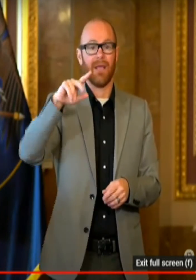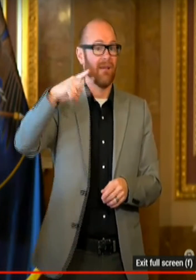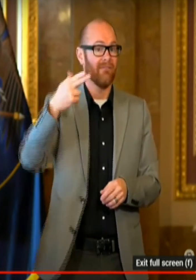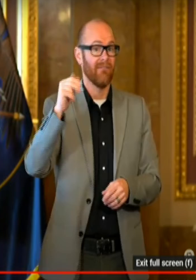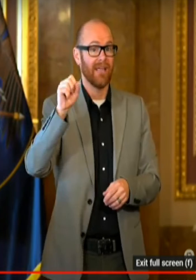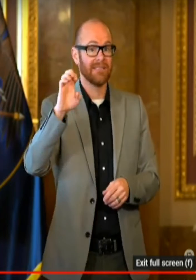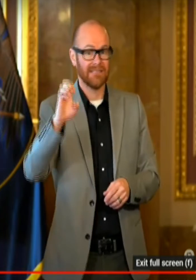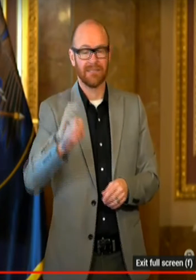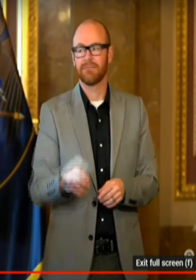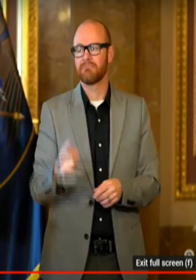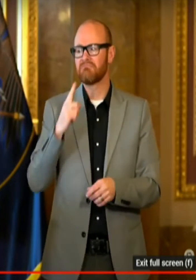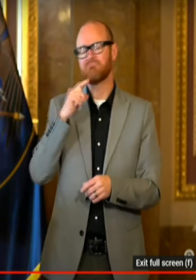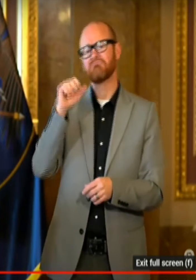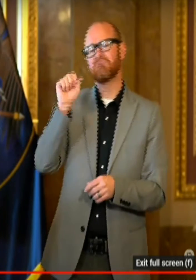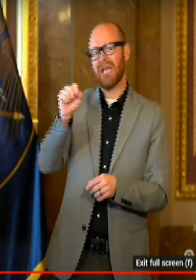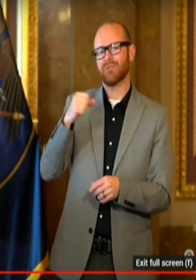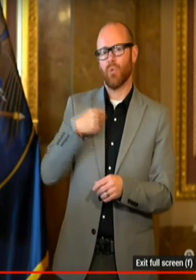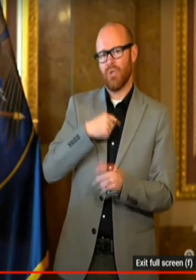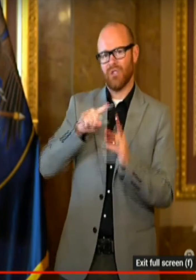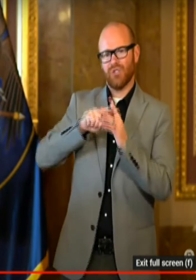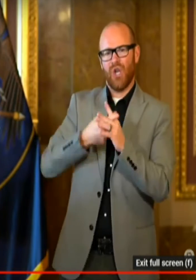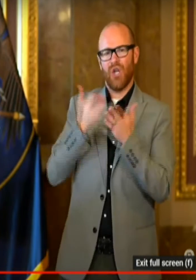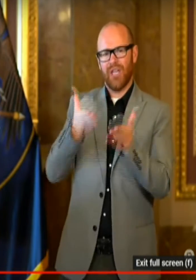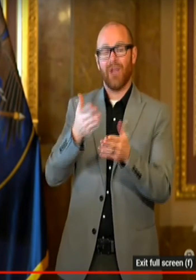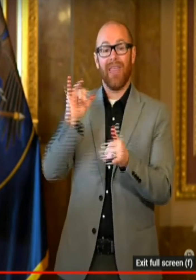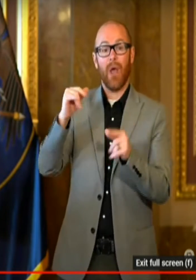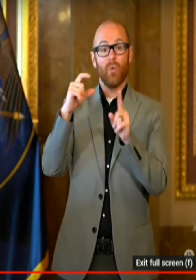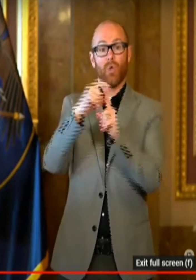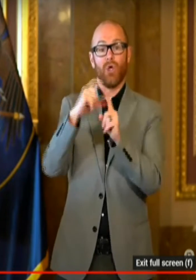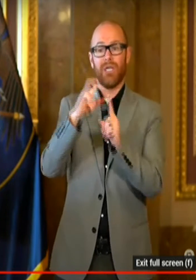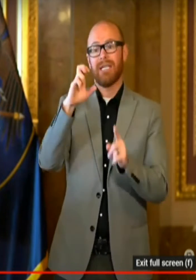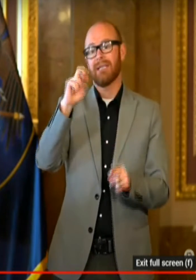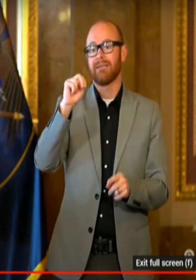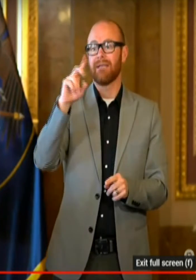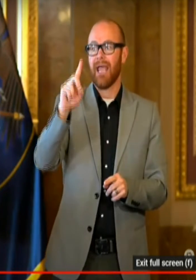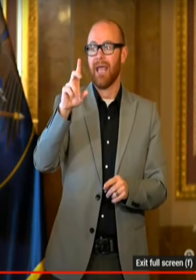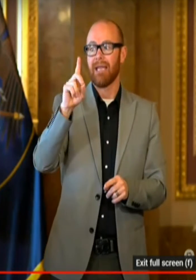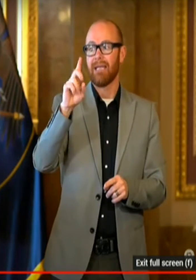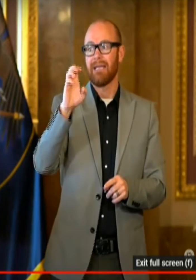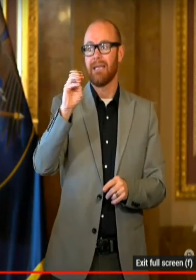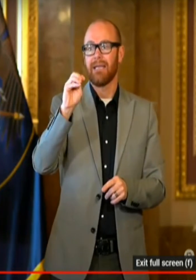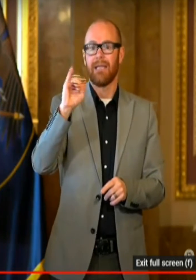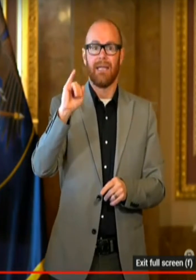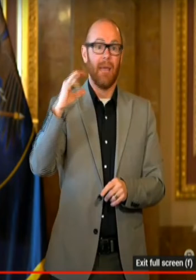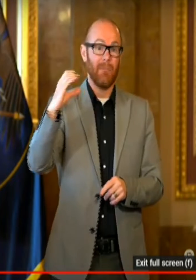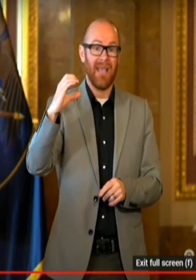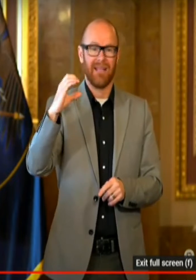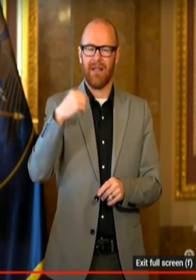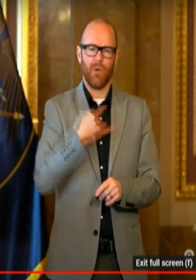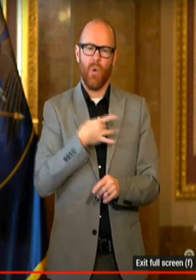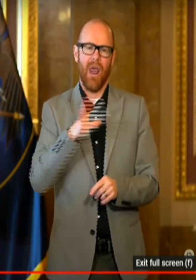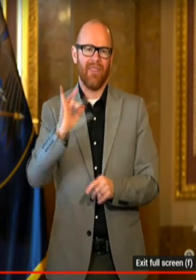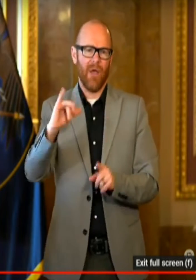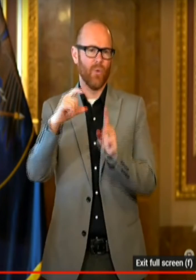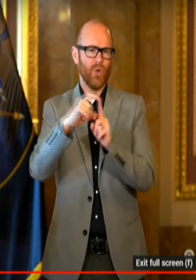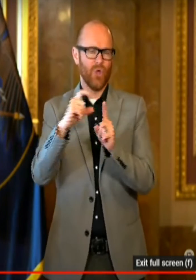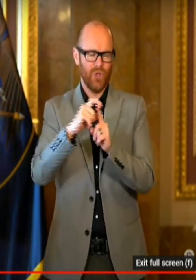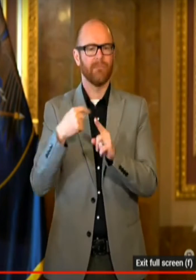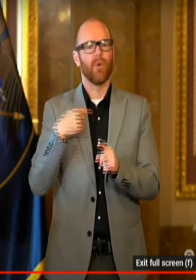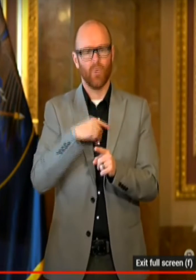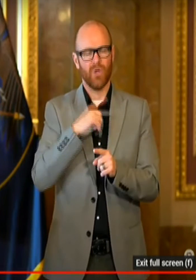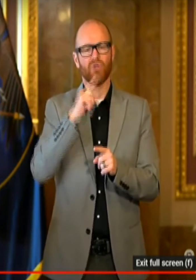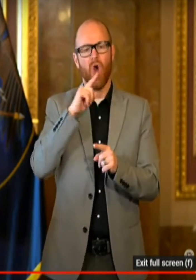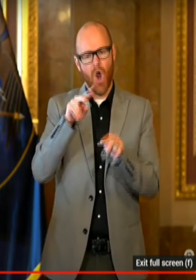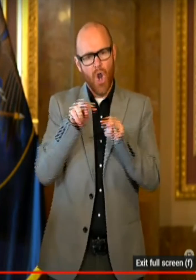We're heading into that, yes. know, endemic, I don't love that word either. I prefer to use, you know, we're treating